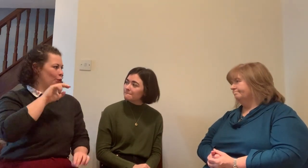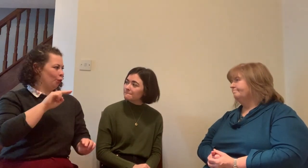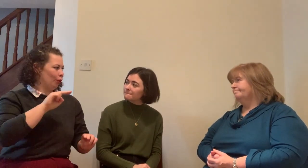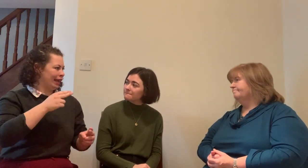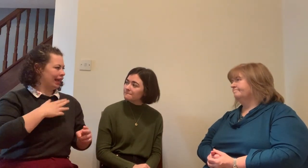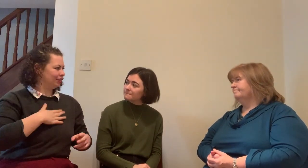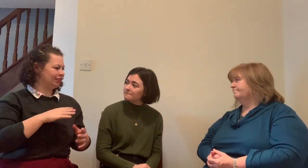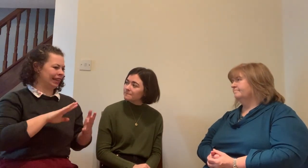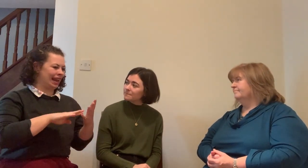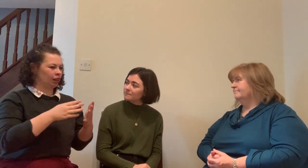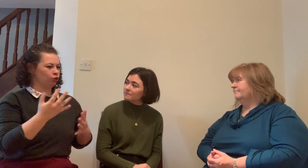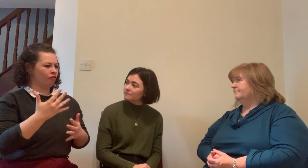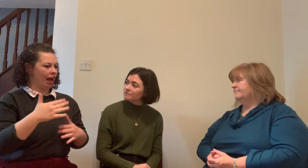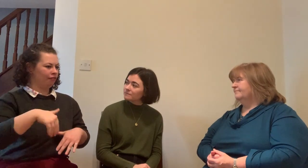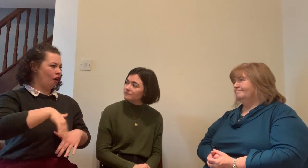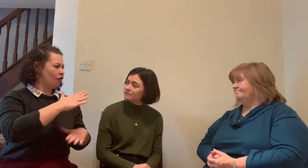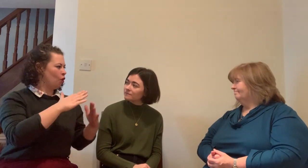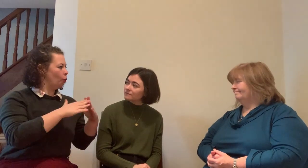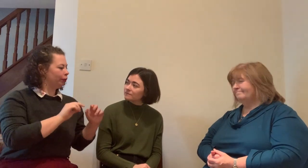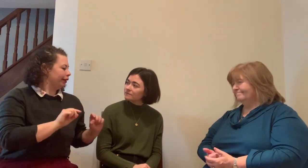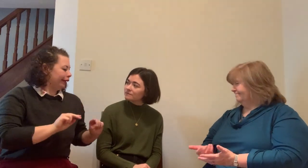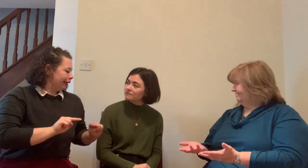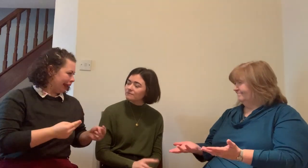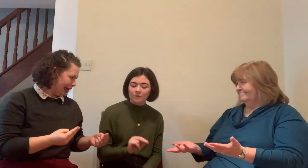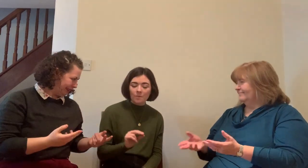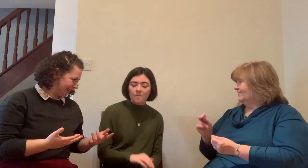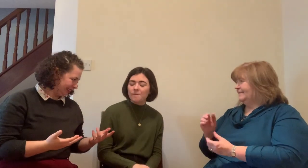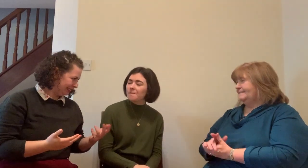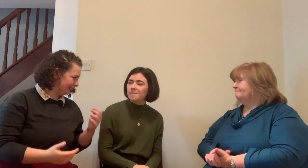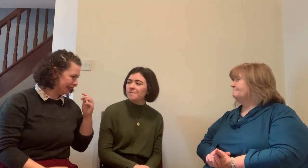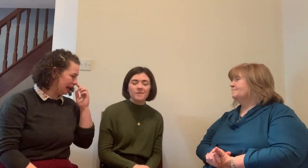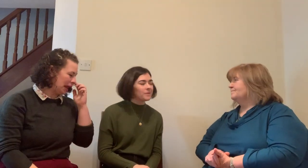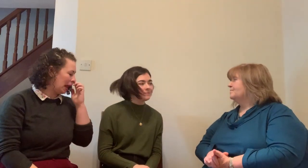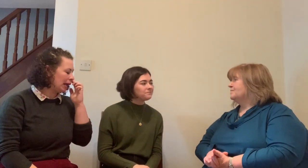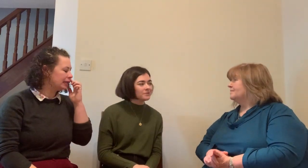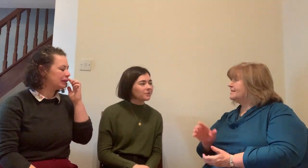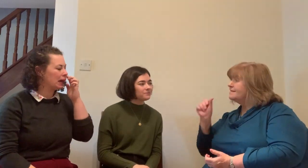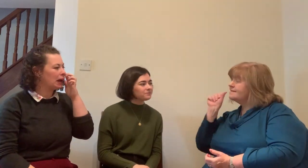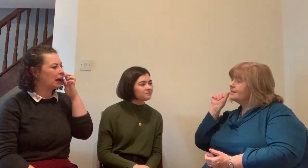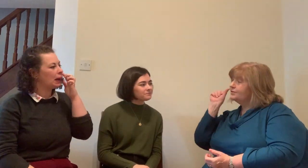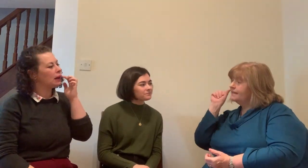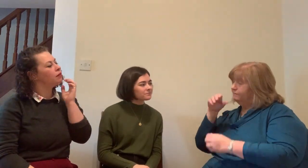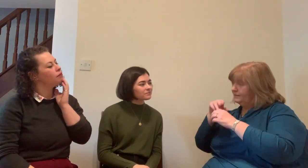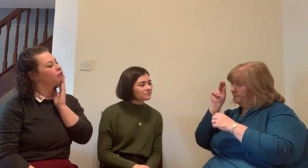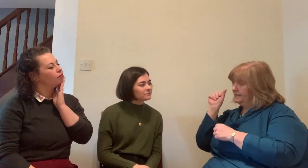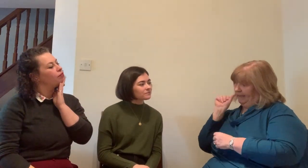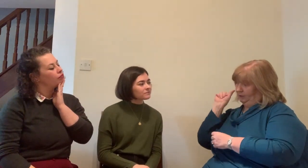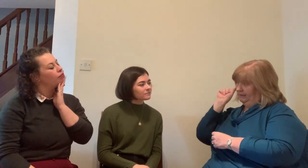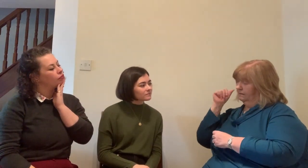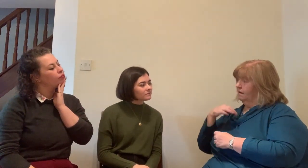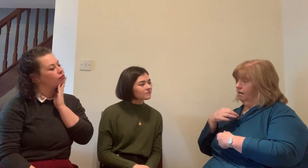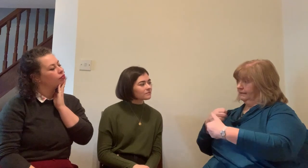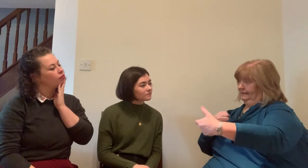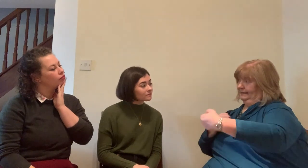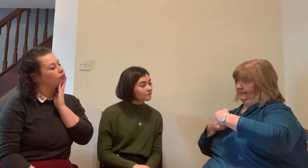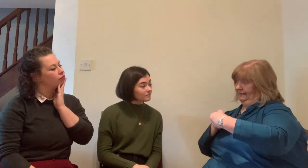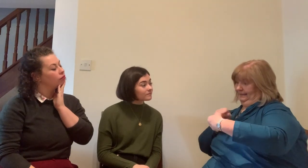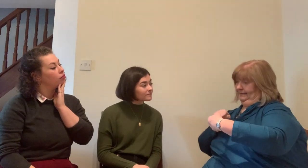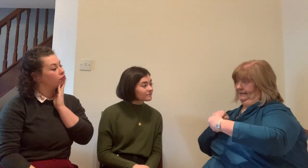not familiar but they learn as they go along so they learn as they work with you it isn't a case of nine to five I'm done see you later